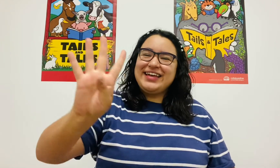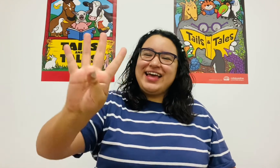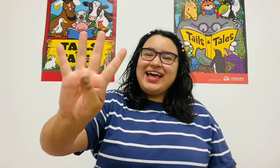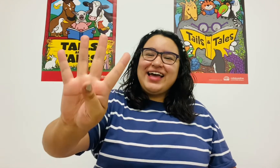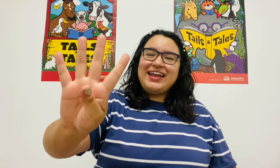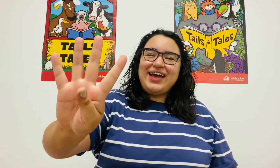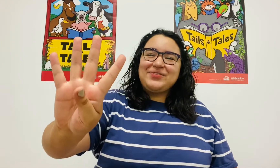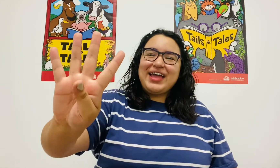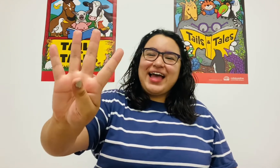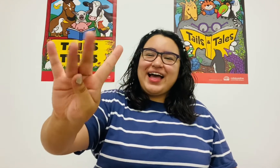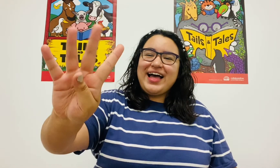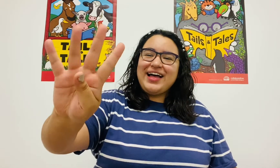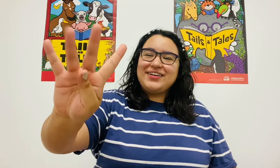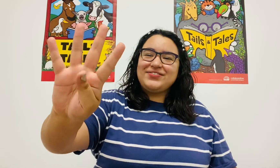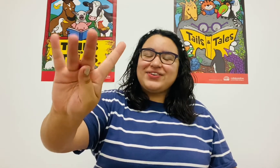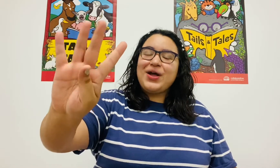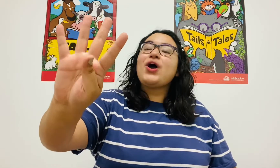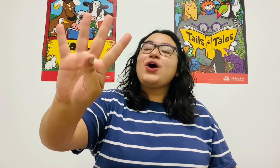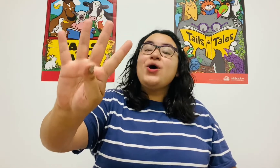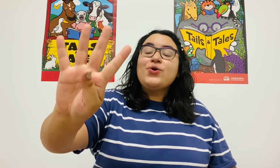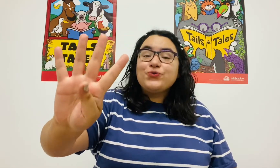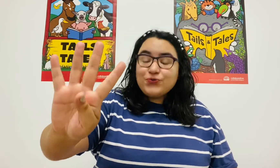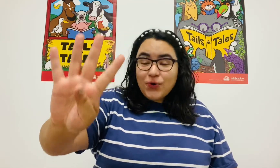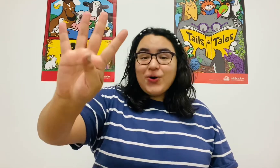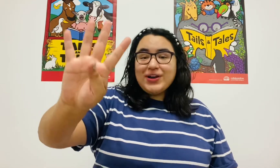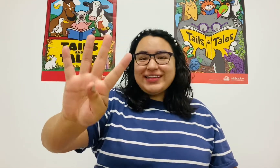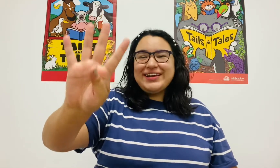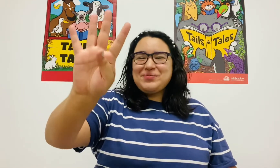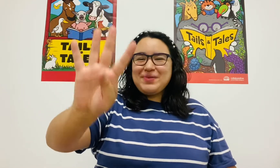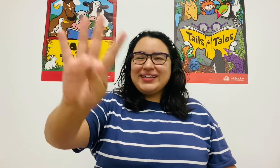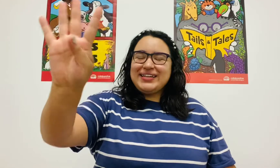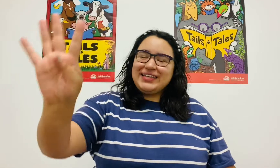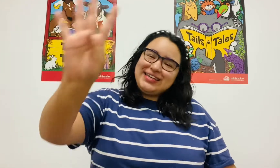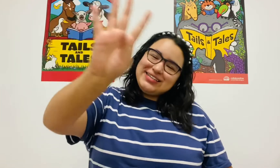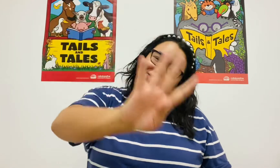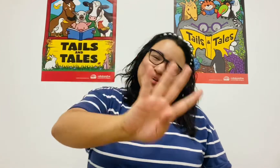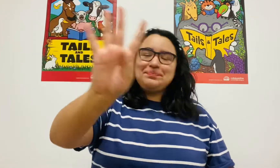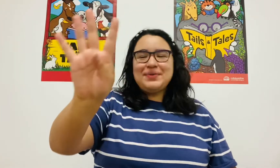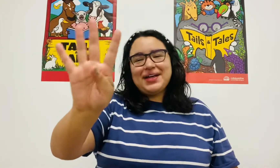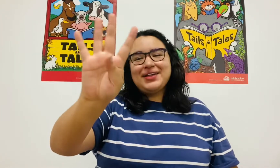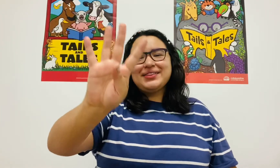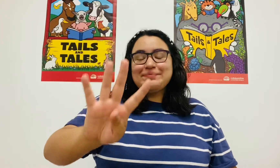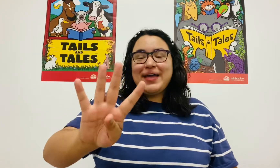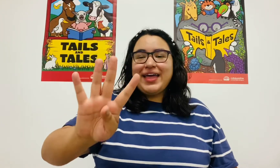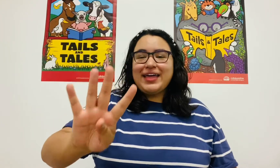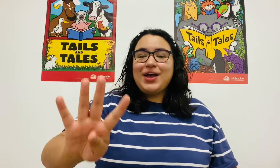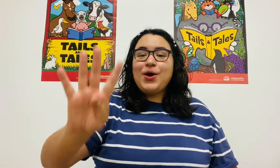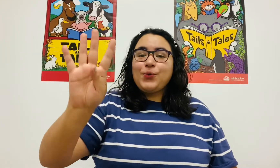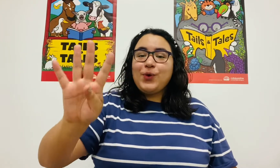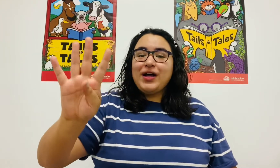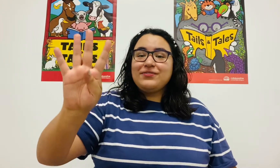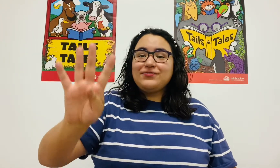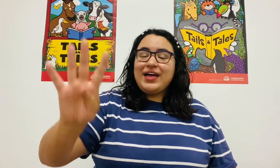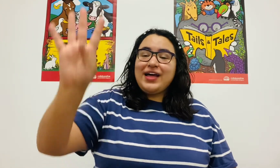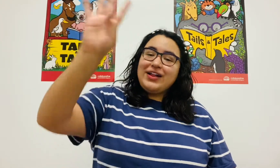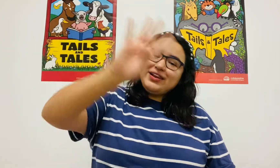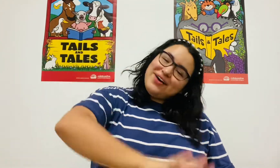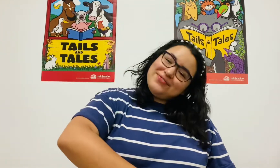Now we have four little monkeys jumping on the bed. One fell off